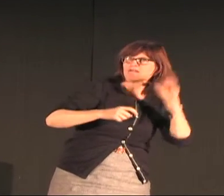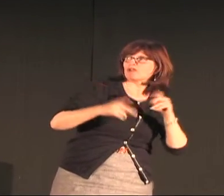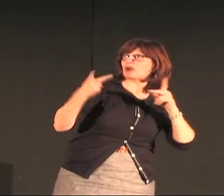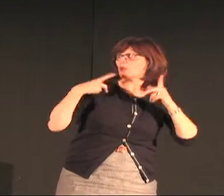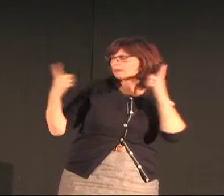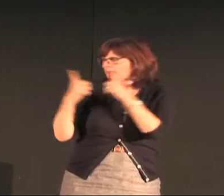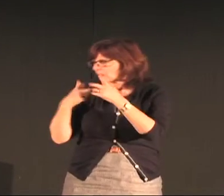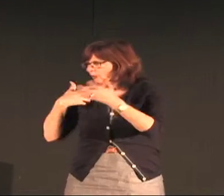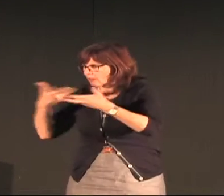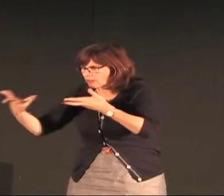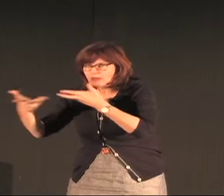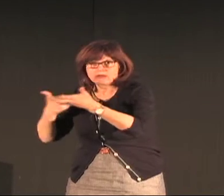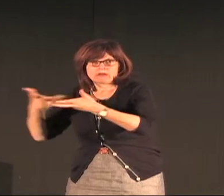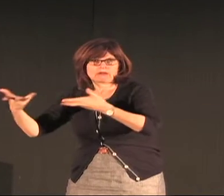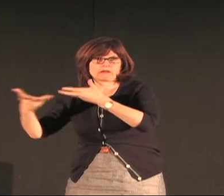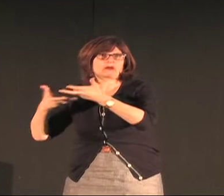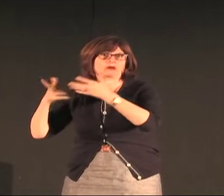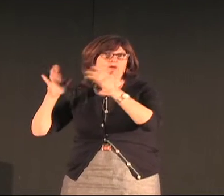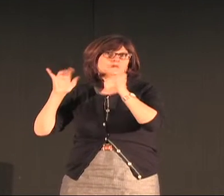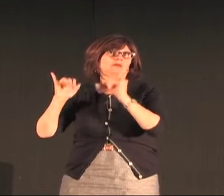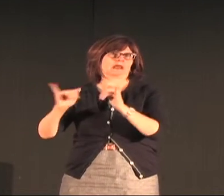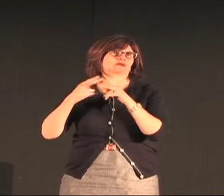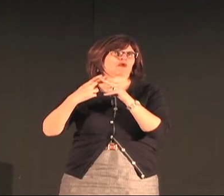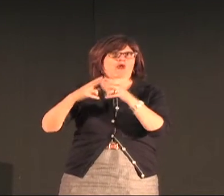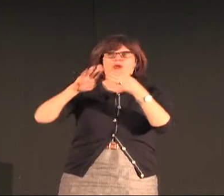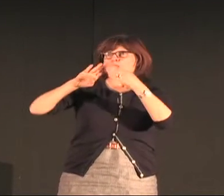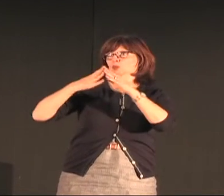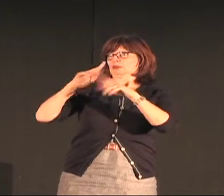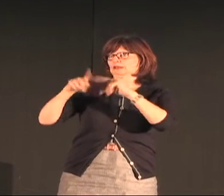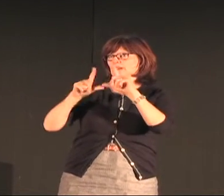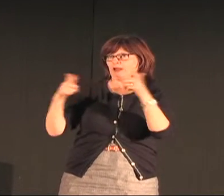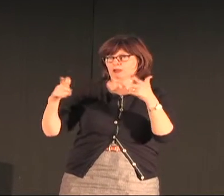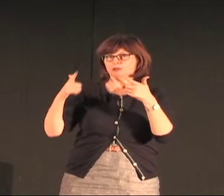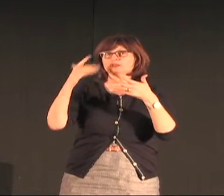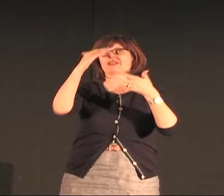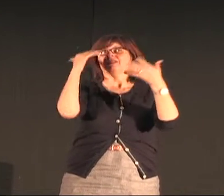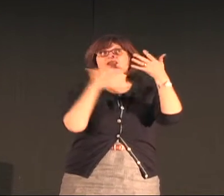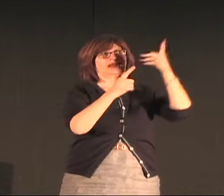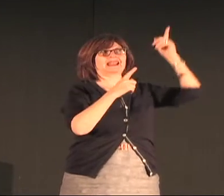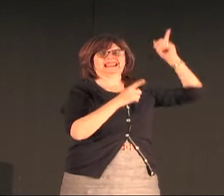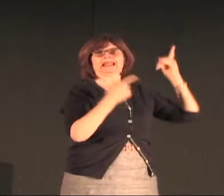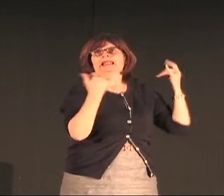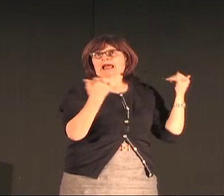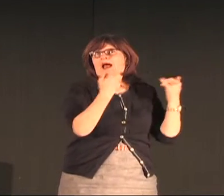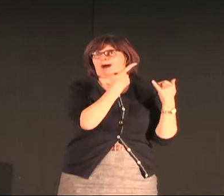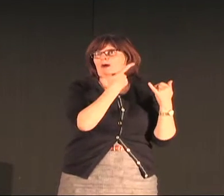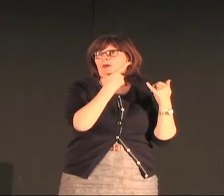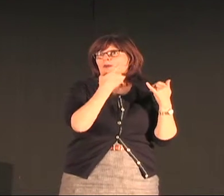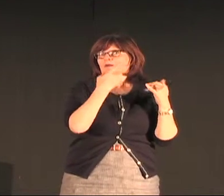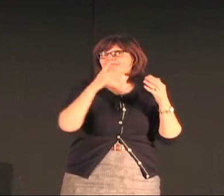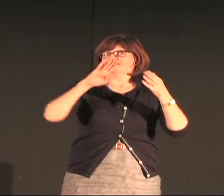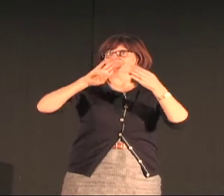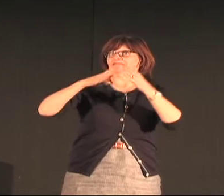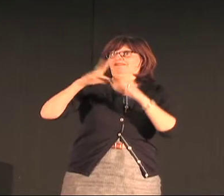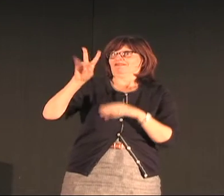came together in Israel and negotiated. And that language is a community sign language in Israel.